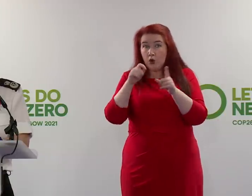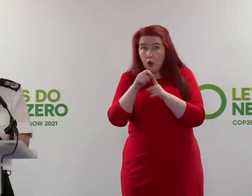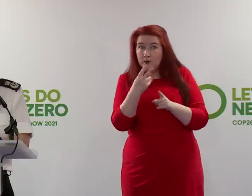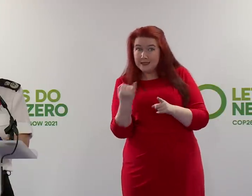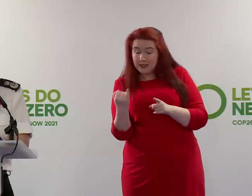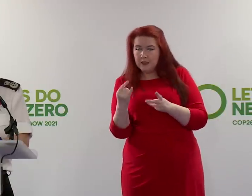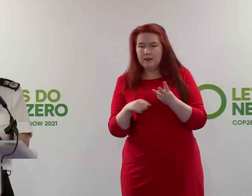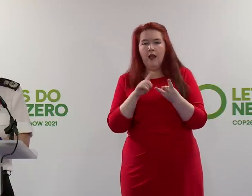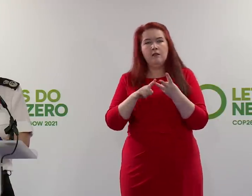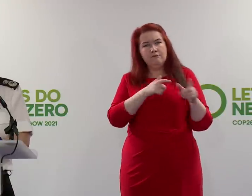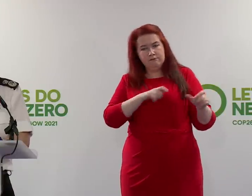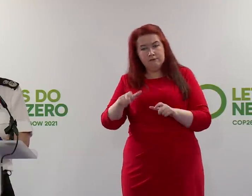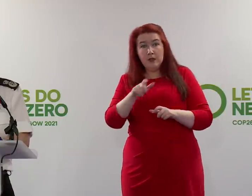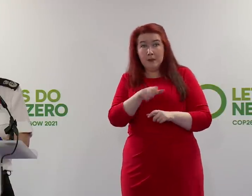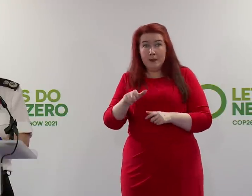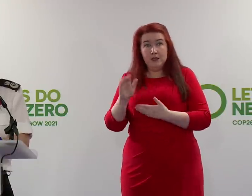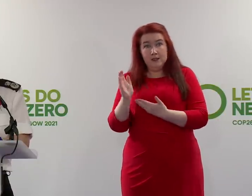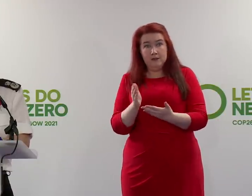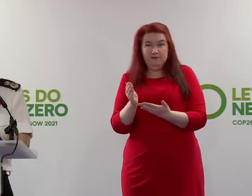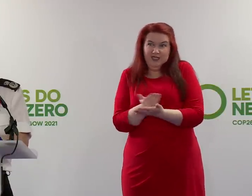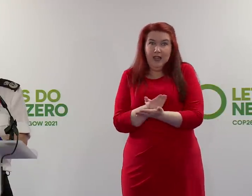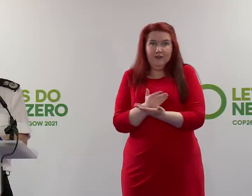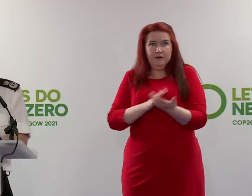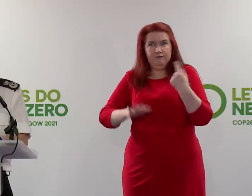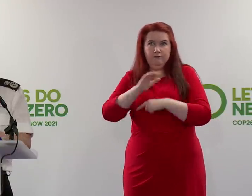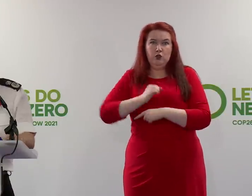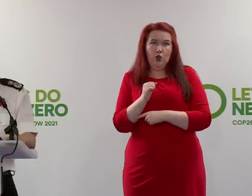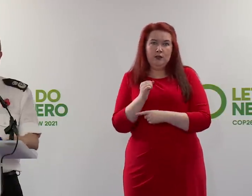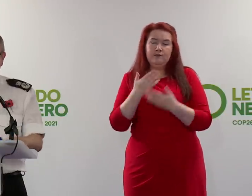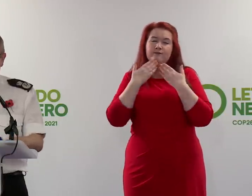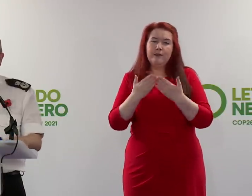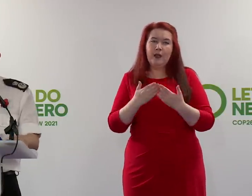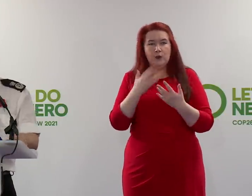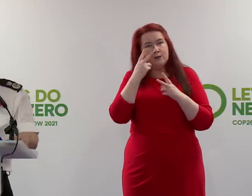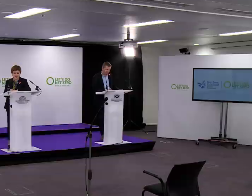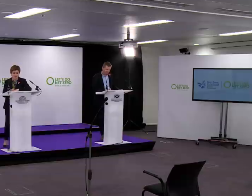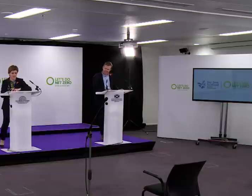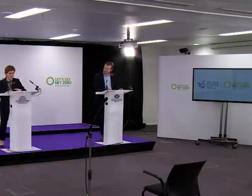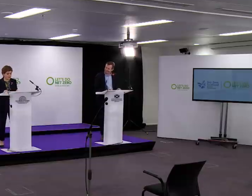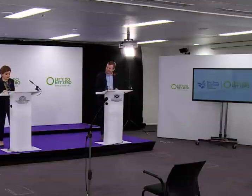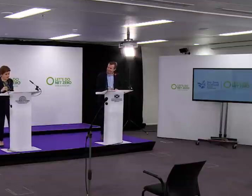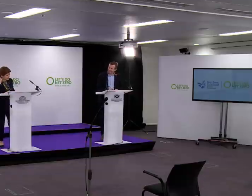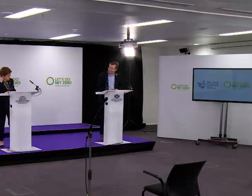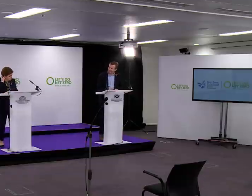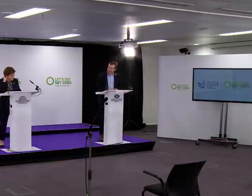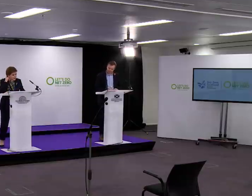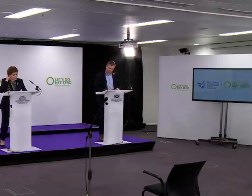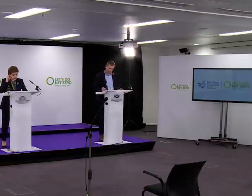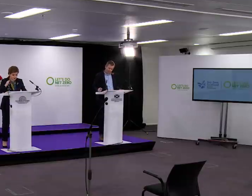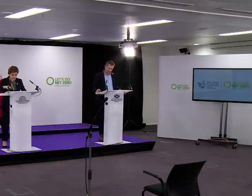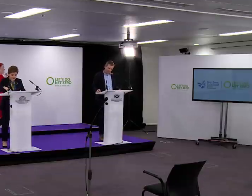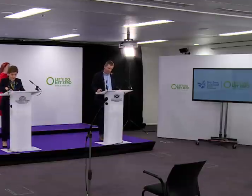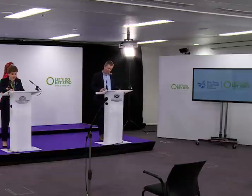continue keeping people safe right across the whole of Scotland. Thank you and take care. Thank you very much, Chief Constable.